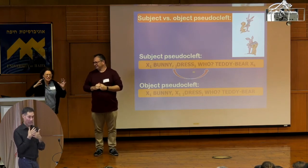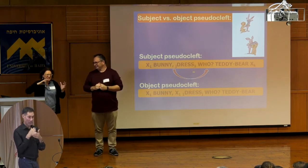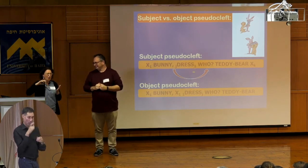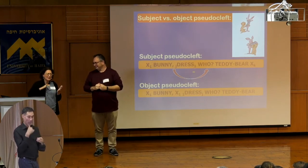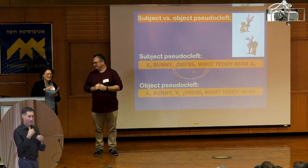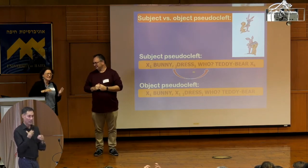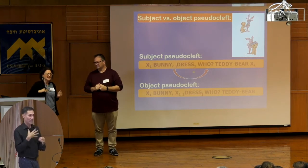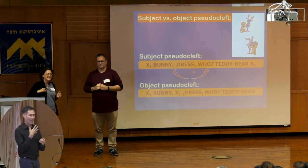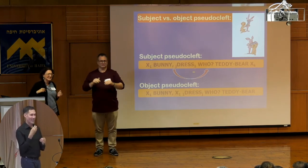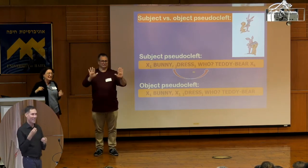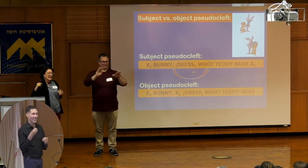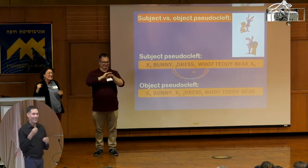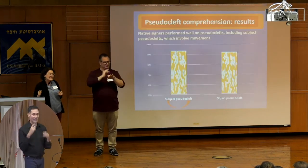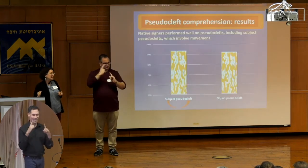You see? It's complex sentences. And still?